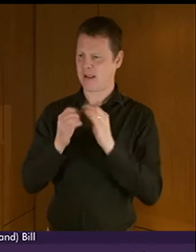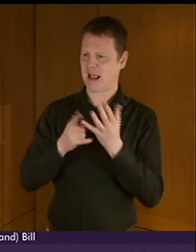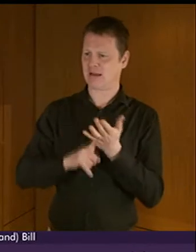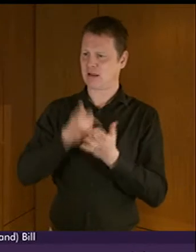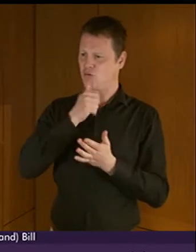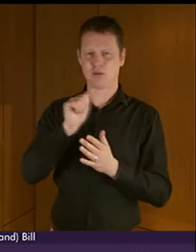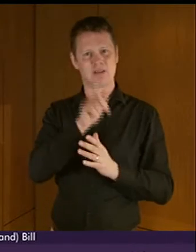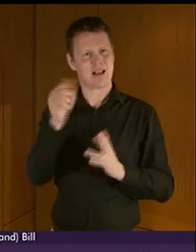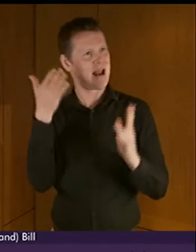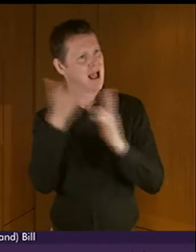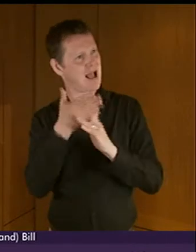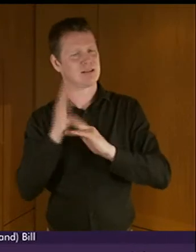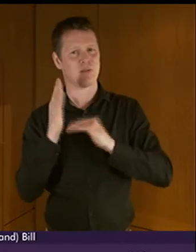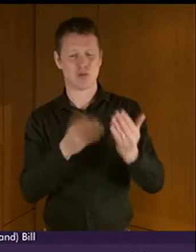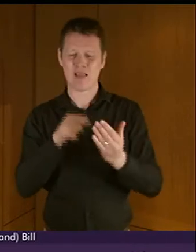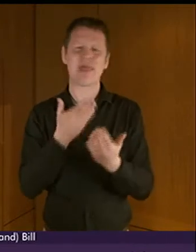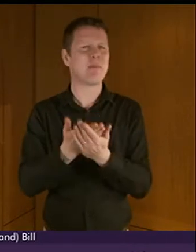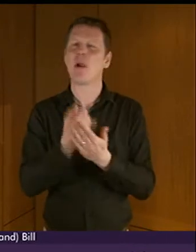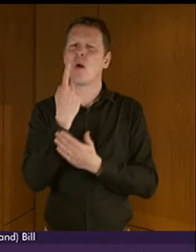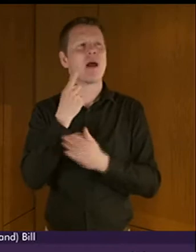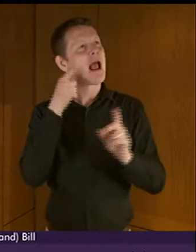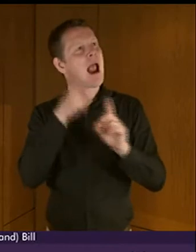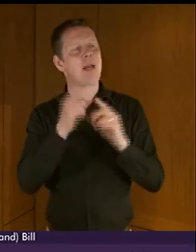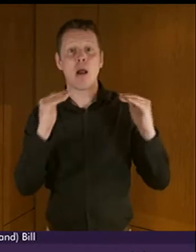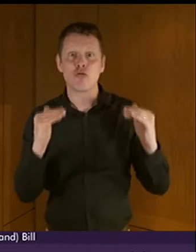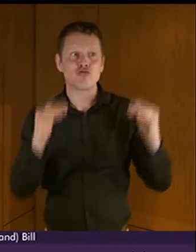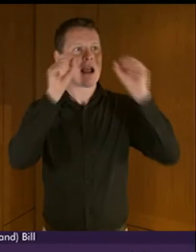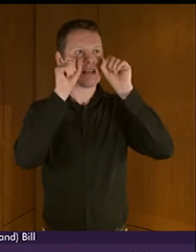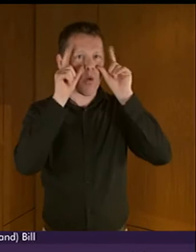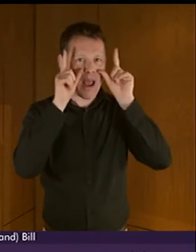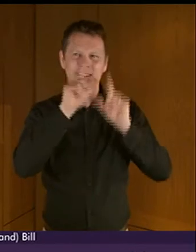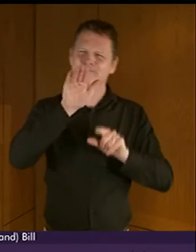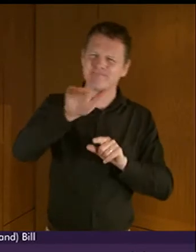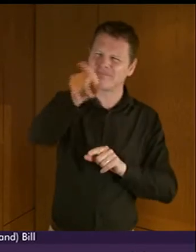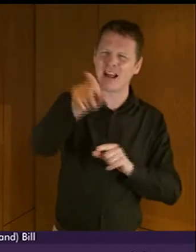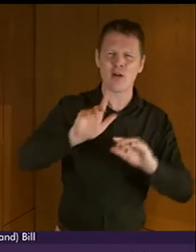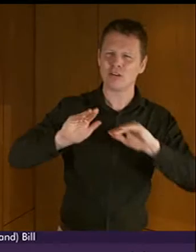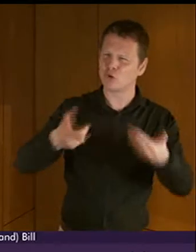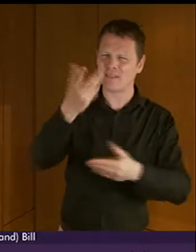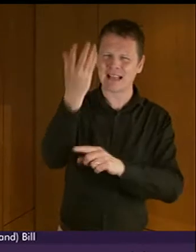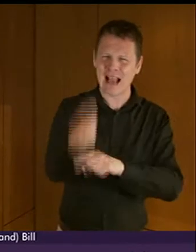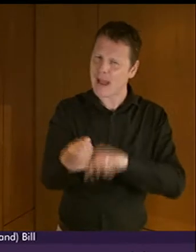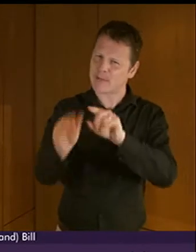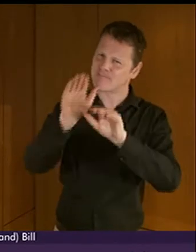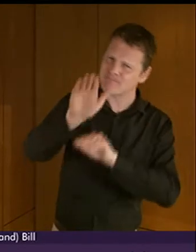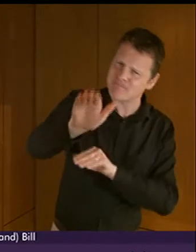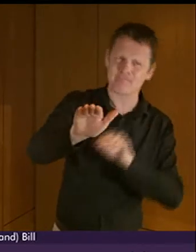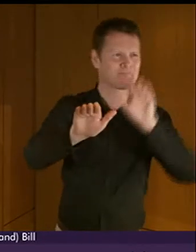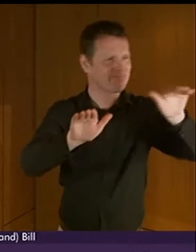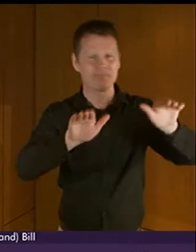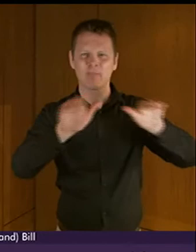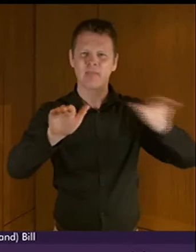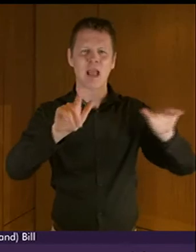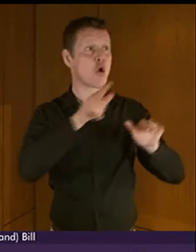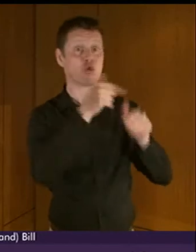awareness of the language and highlight gaps in provision as well as identifying and enabling the sharing of good